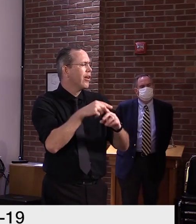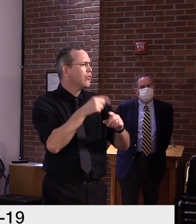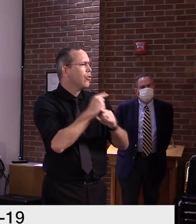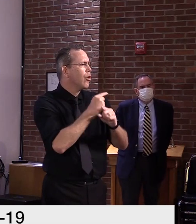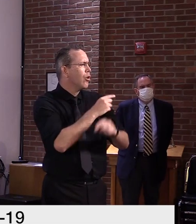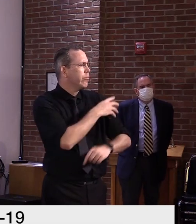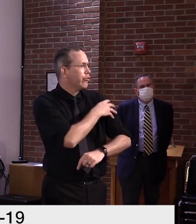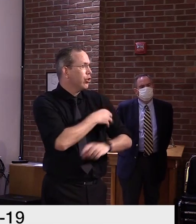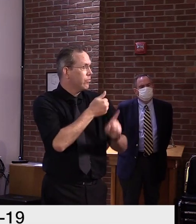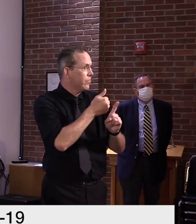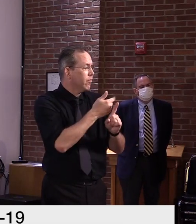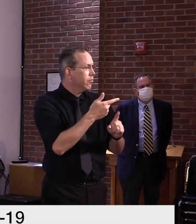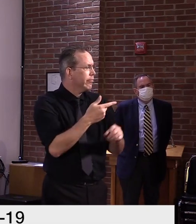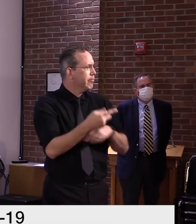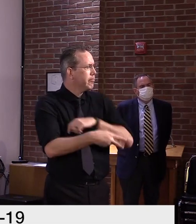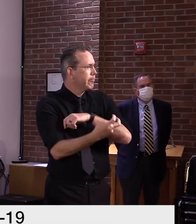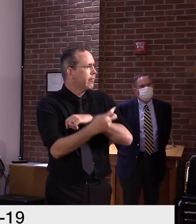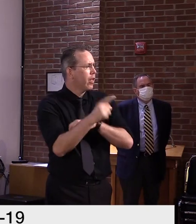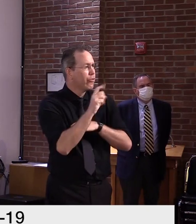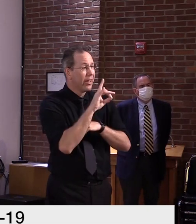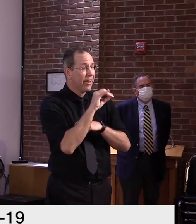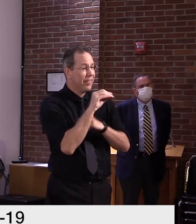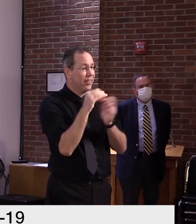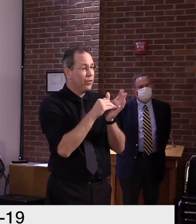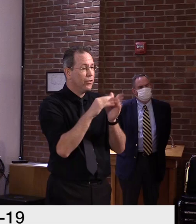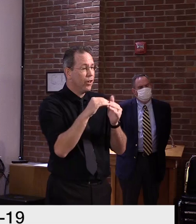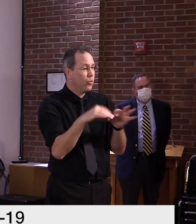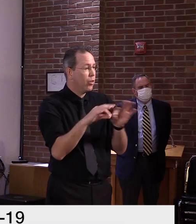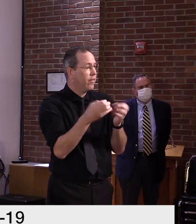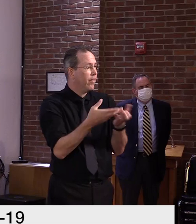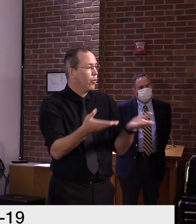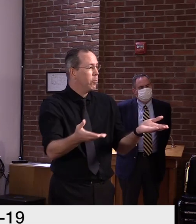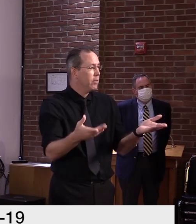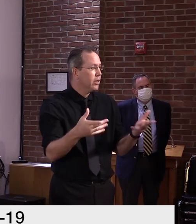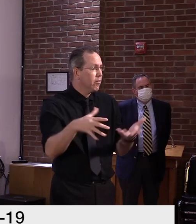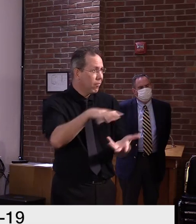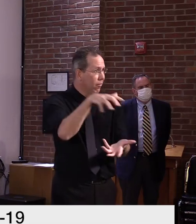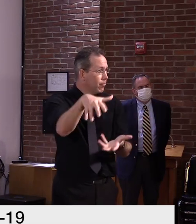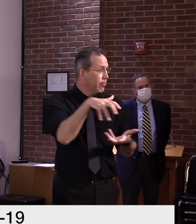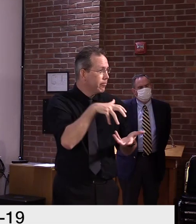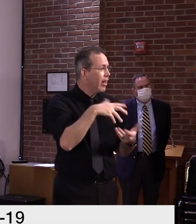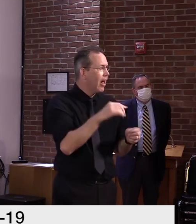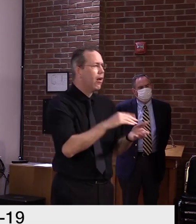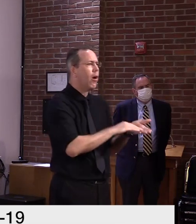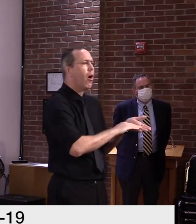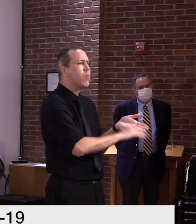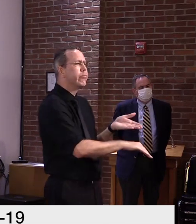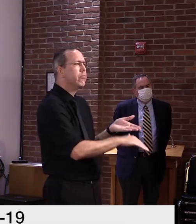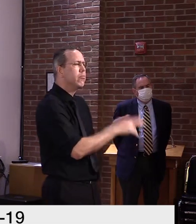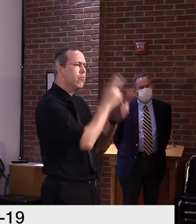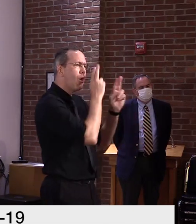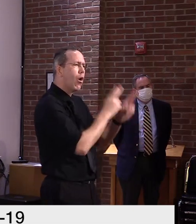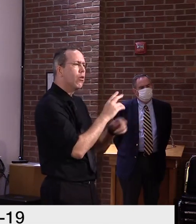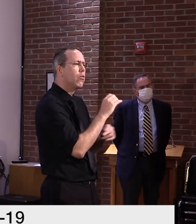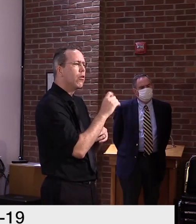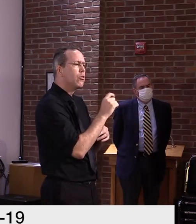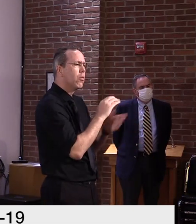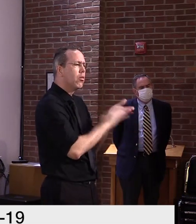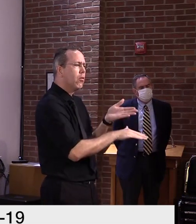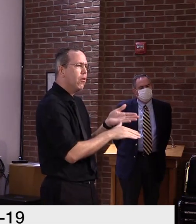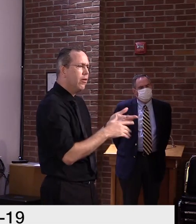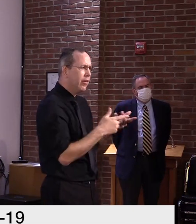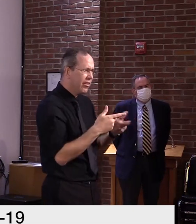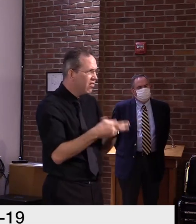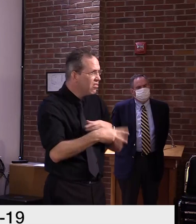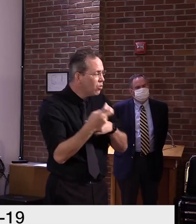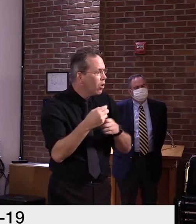explosions and he was hoping to stay in the guard until he made his 20 year mark. Just wondering what those two cases and any